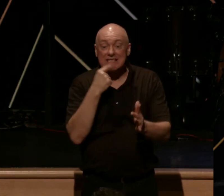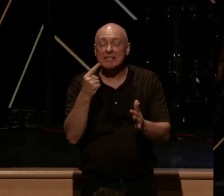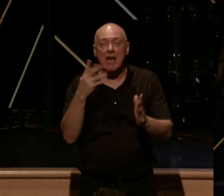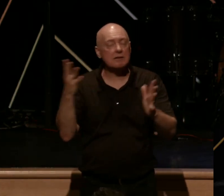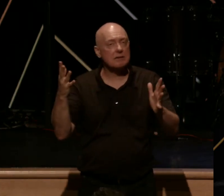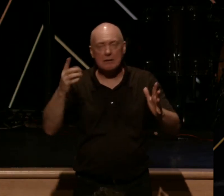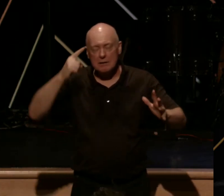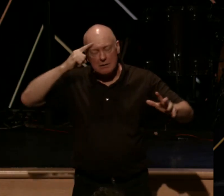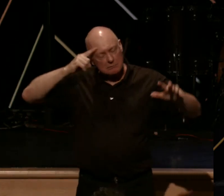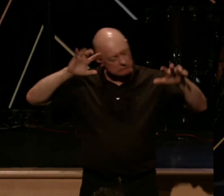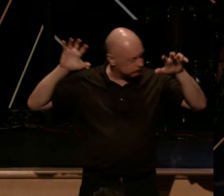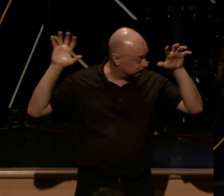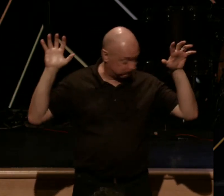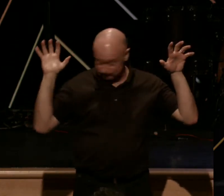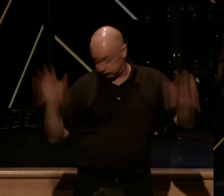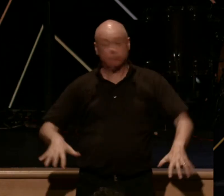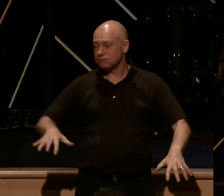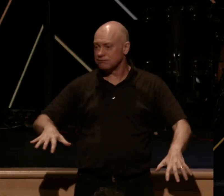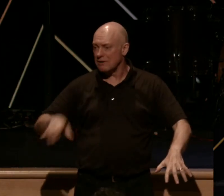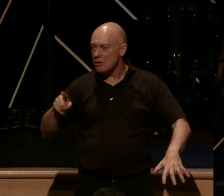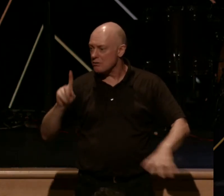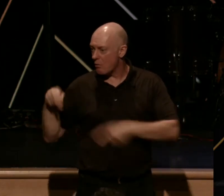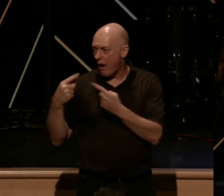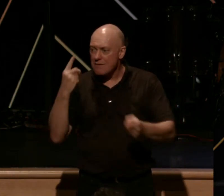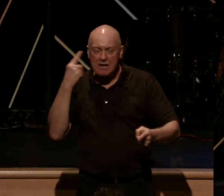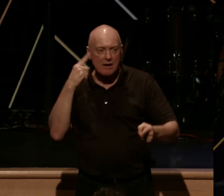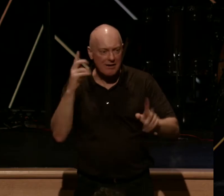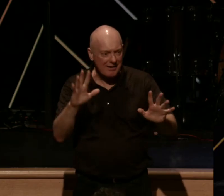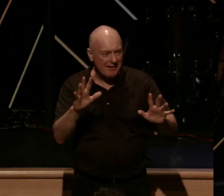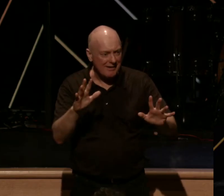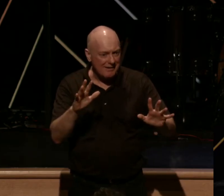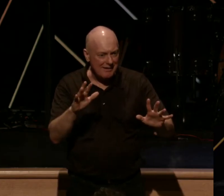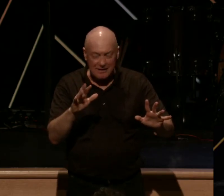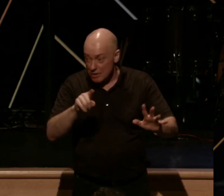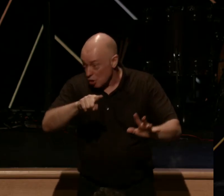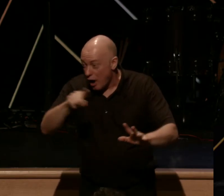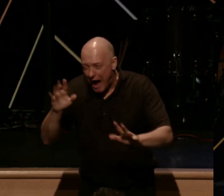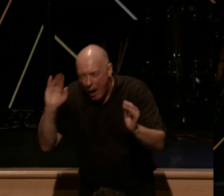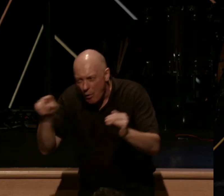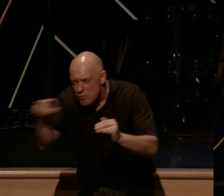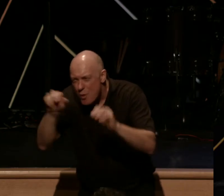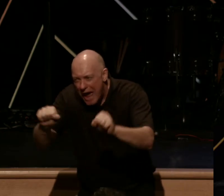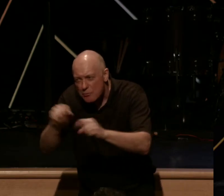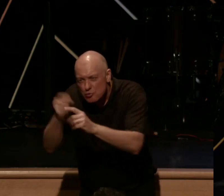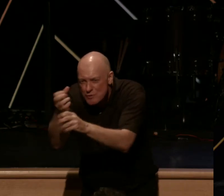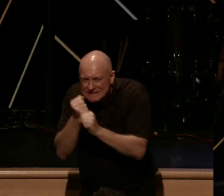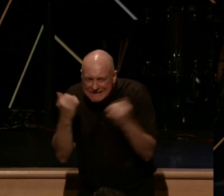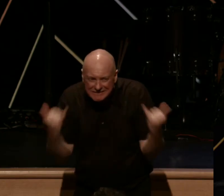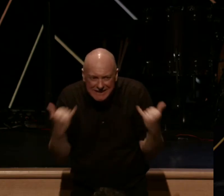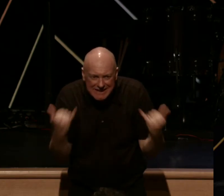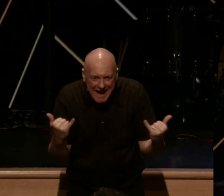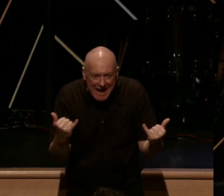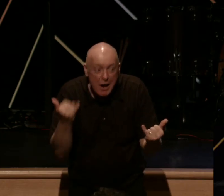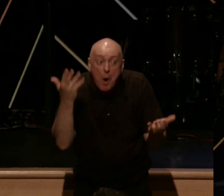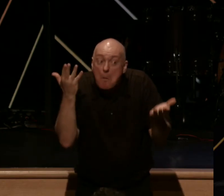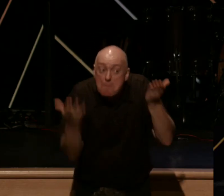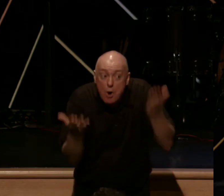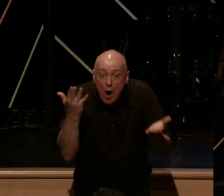staggering things that you will ever hear. And if you are able to receive it today, perhaps it will be one of the